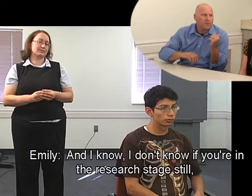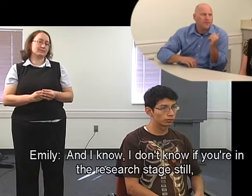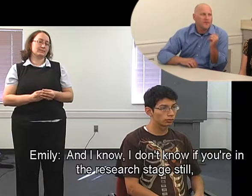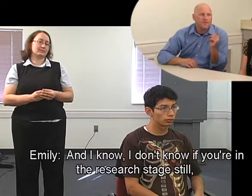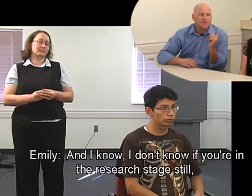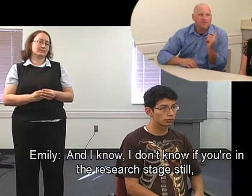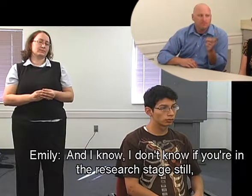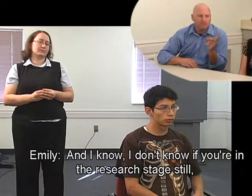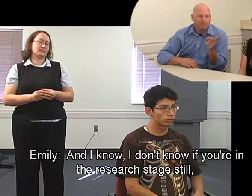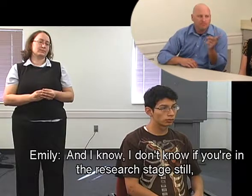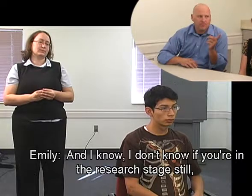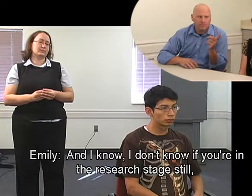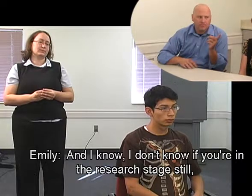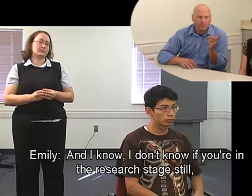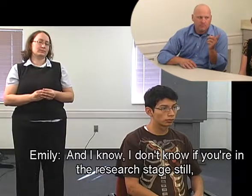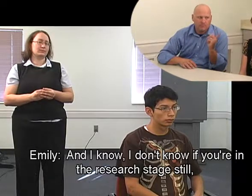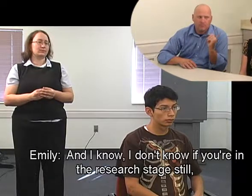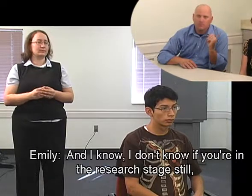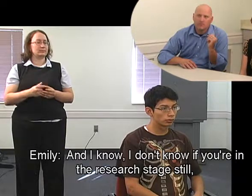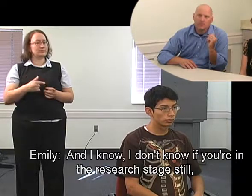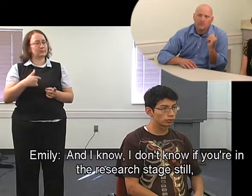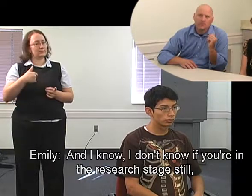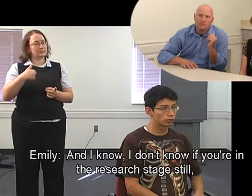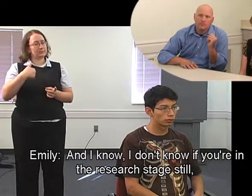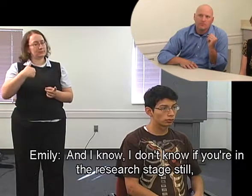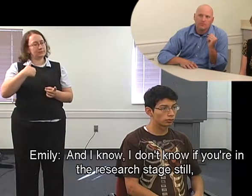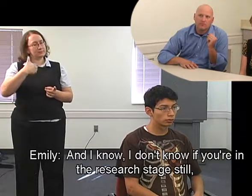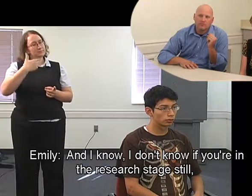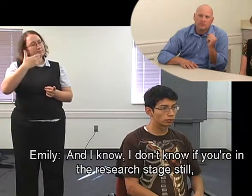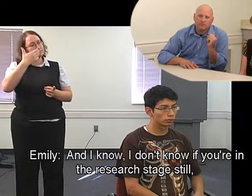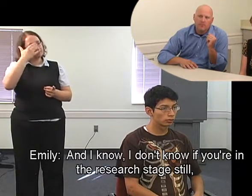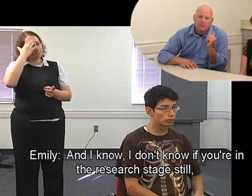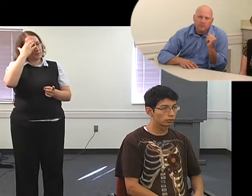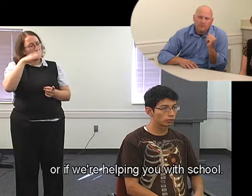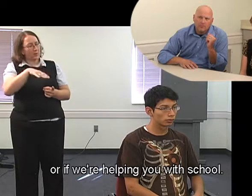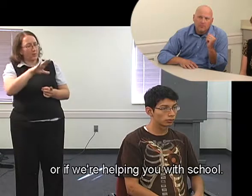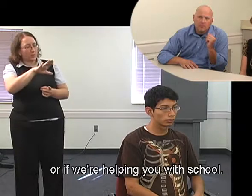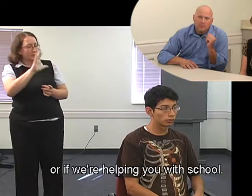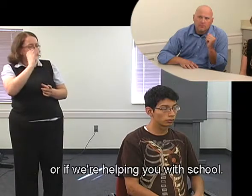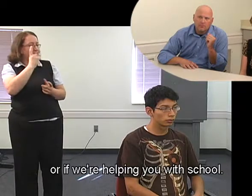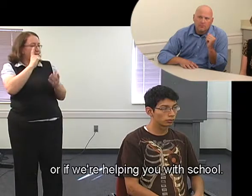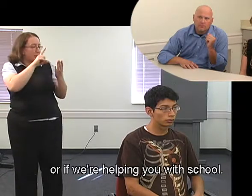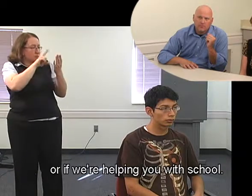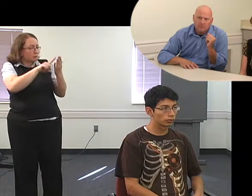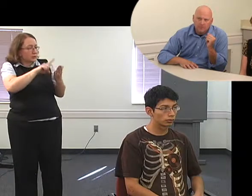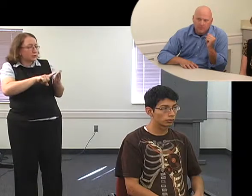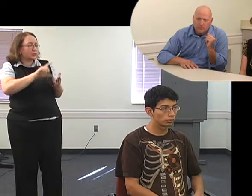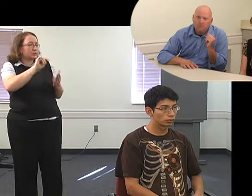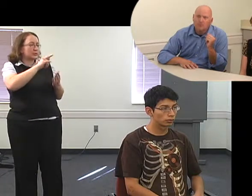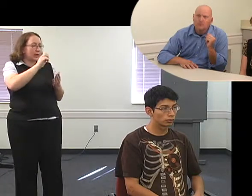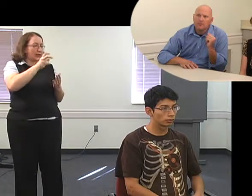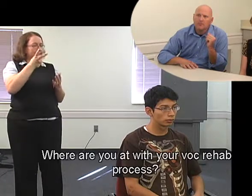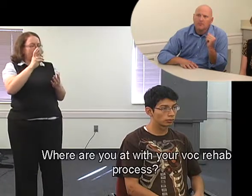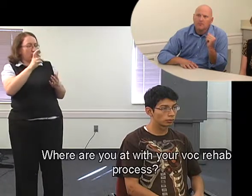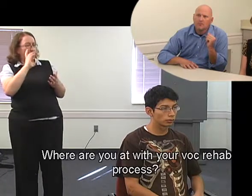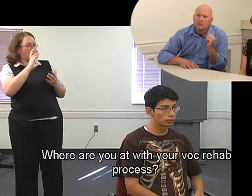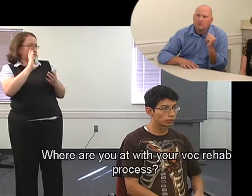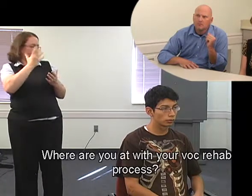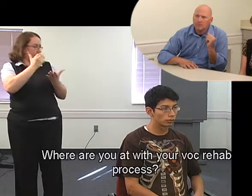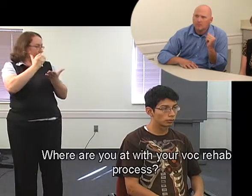And I know that, I don't know if you're in the research stage still or if we're helping you with school,